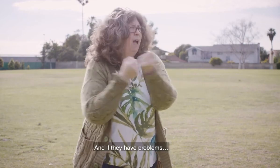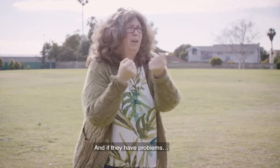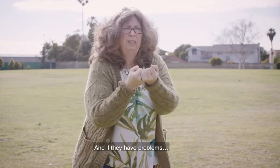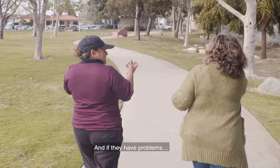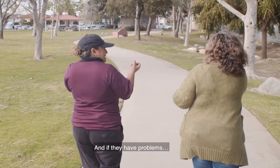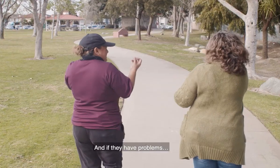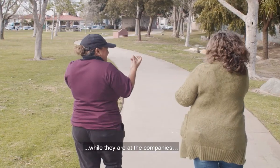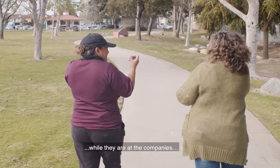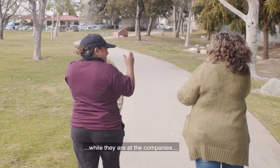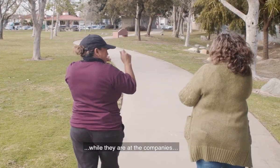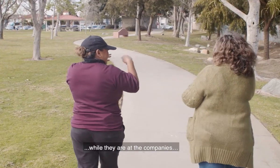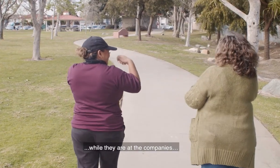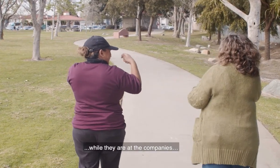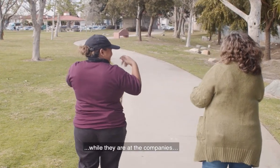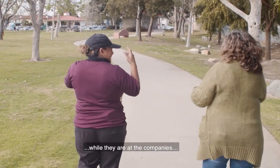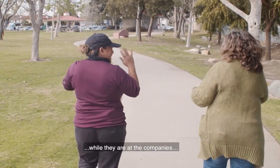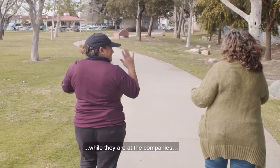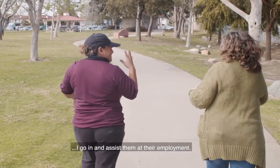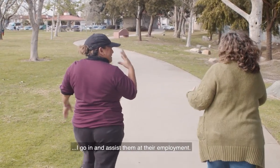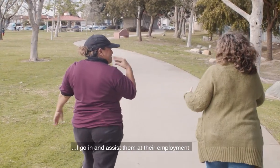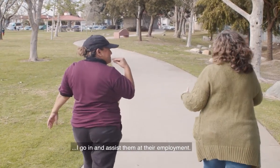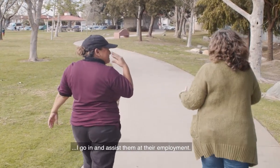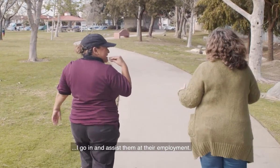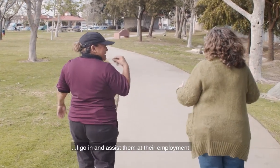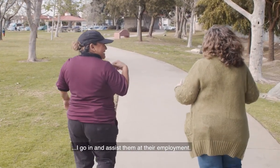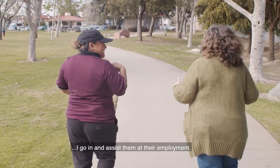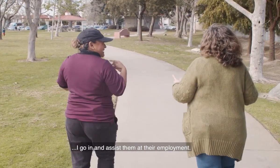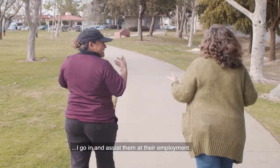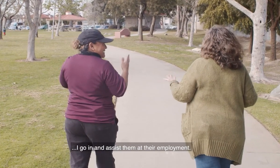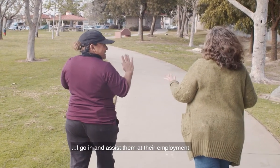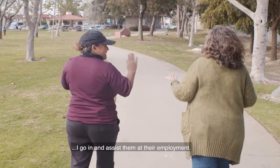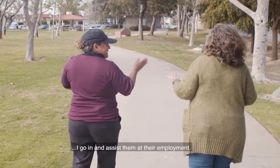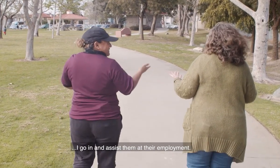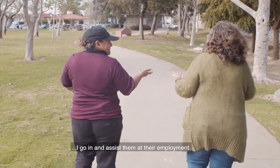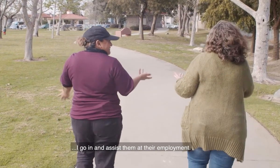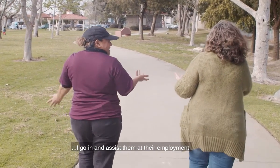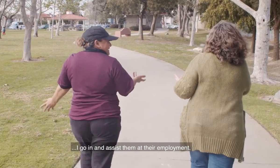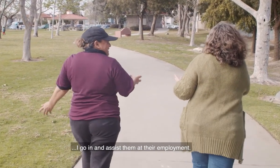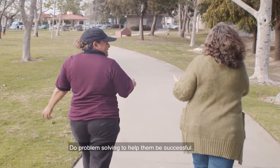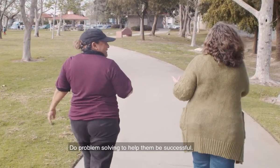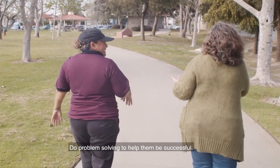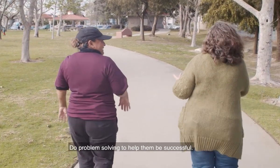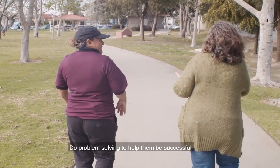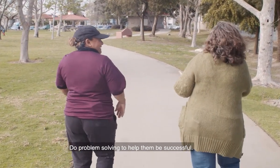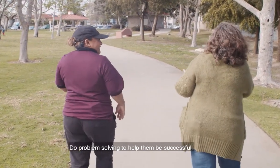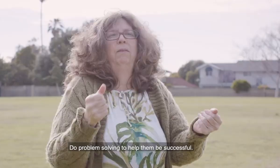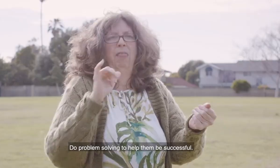have problems while they're at the companies, I go in and I assist them at their employment, do problem solving to